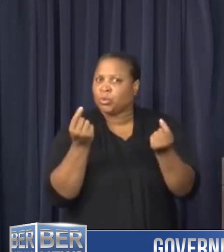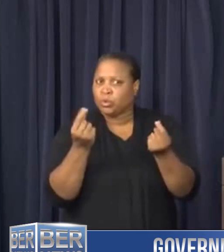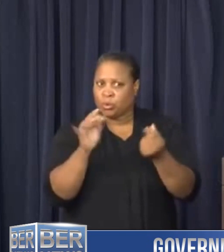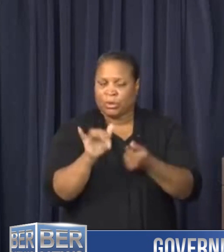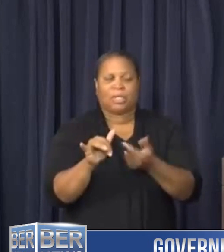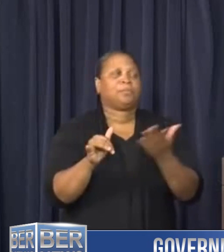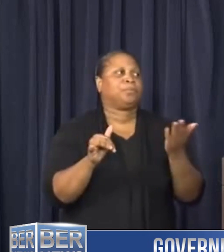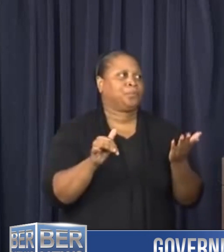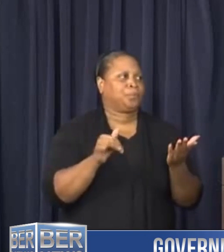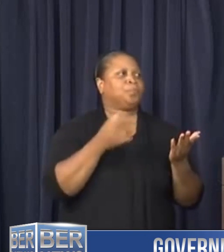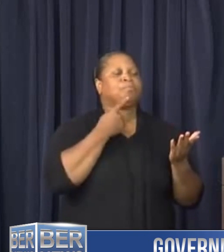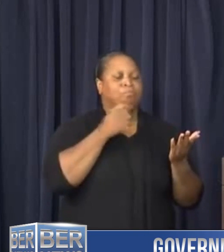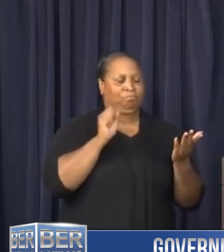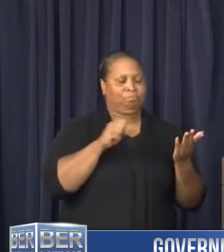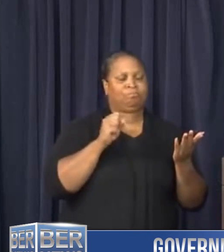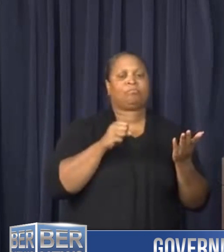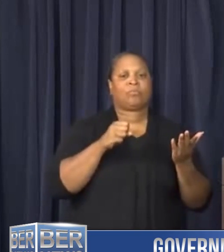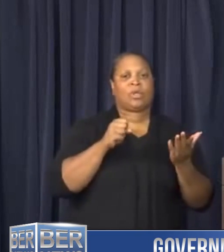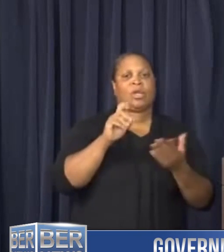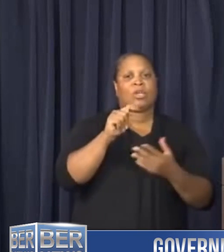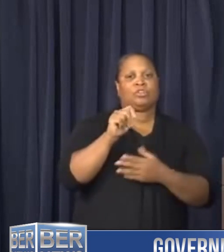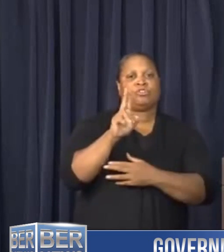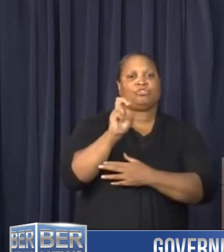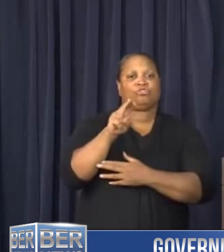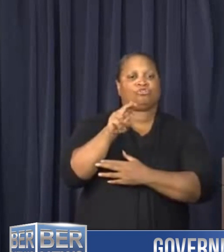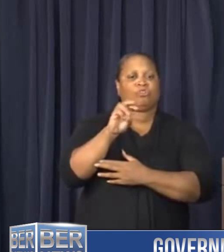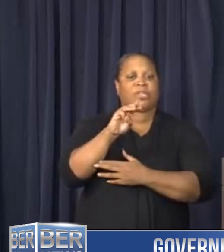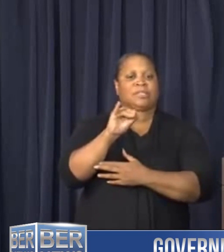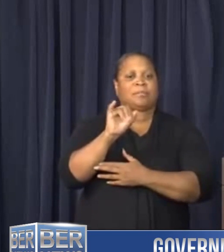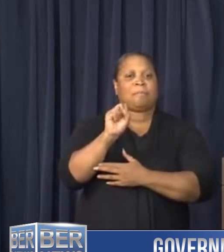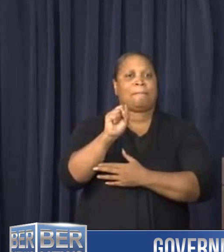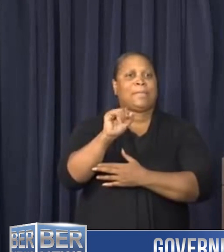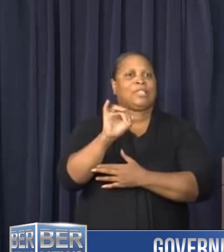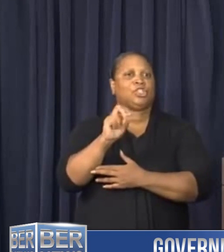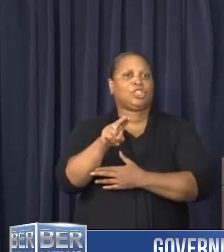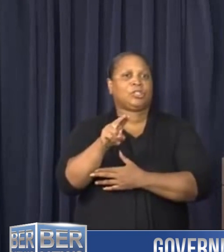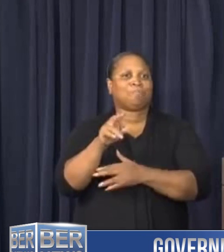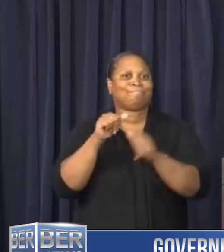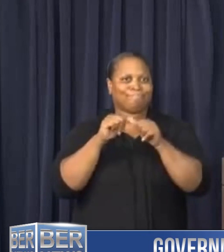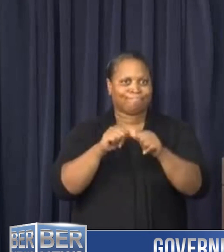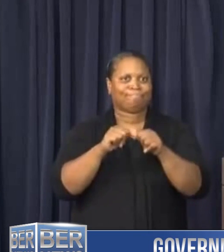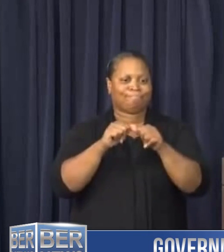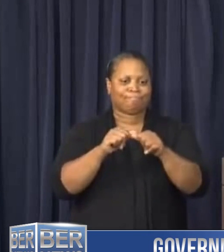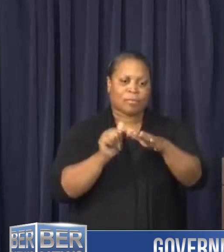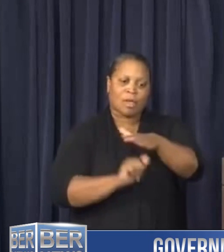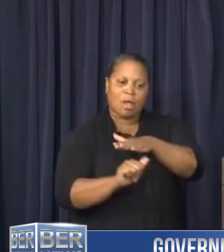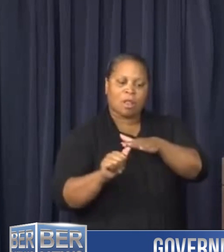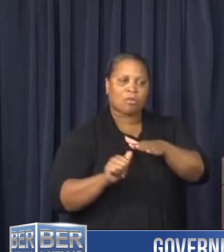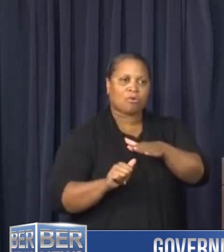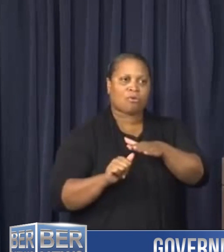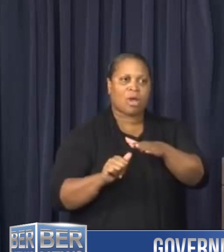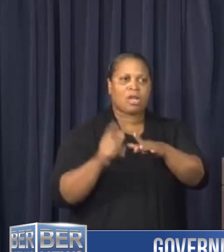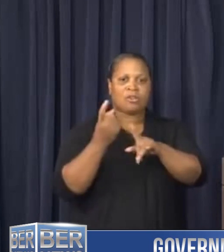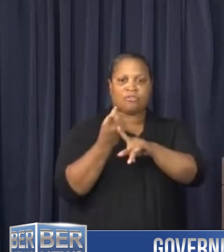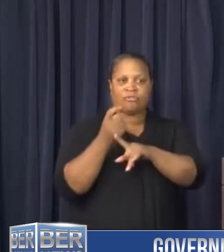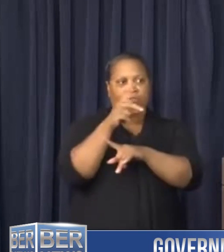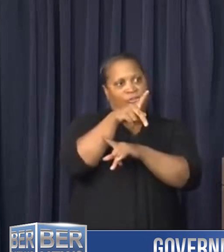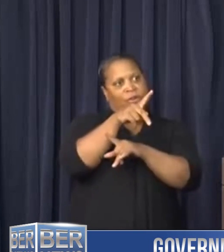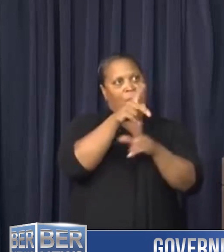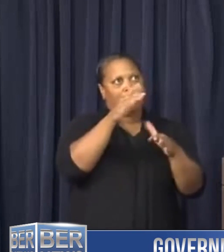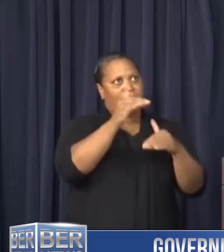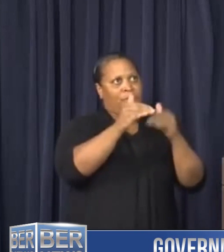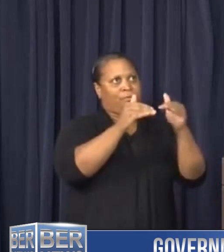Certainly. Our transmission system is completely underground, so that's coming from our plant all the way out to our substations.